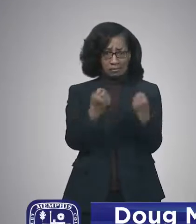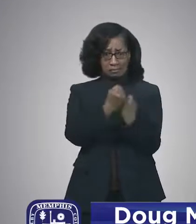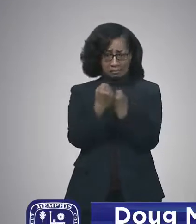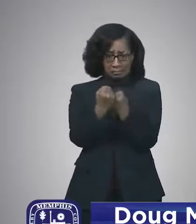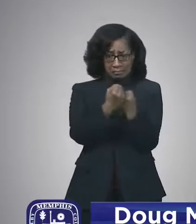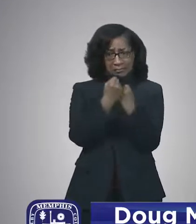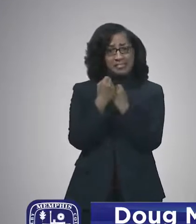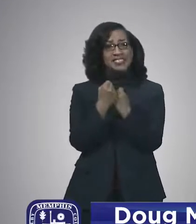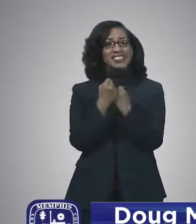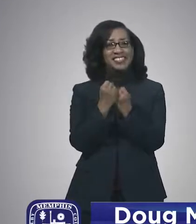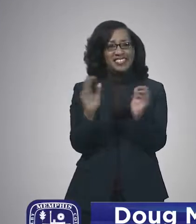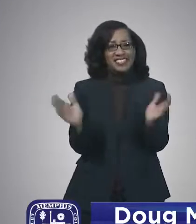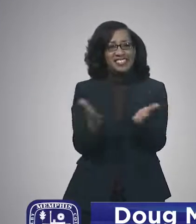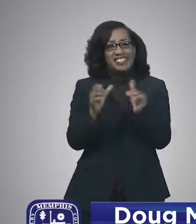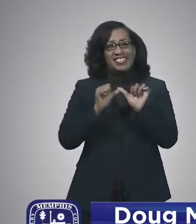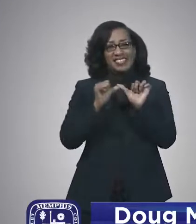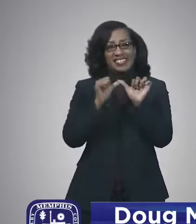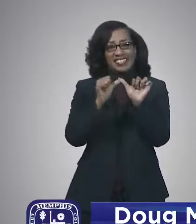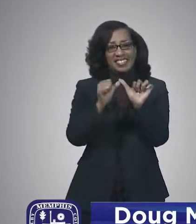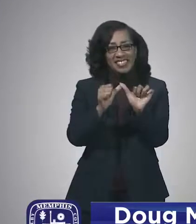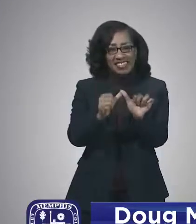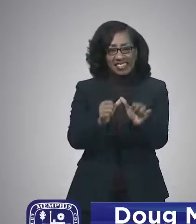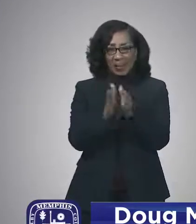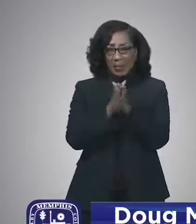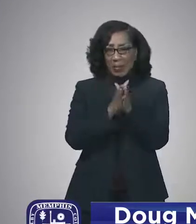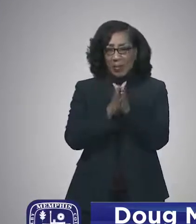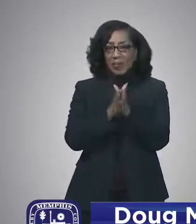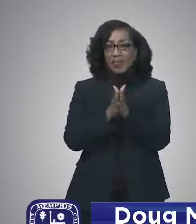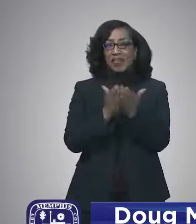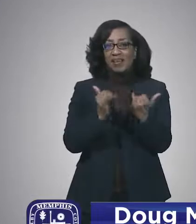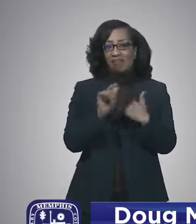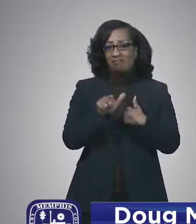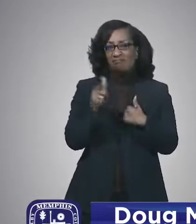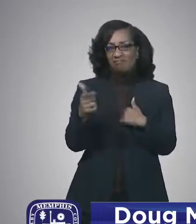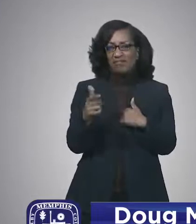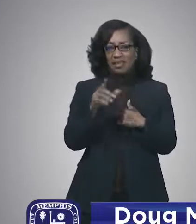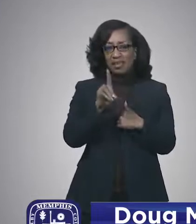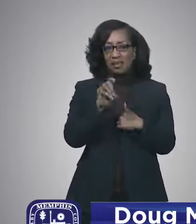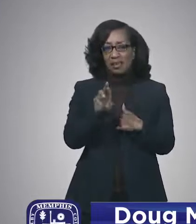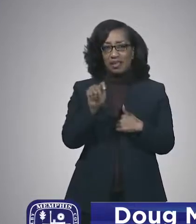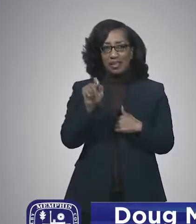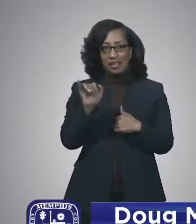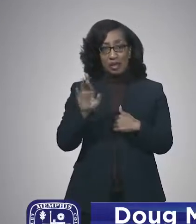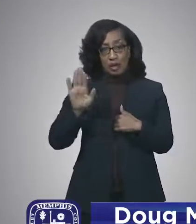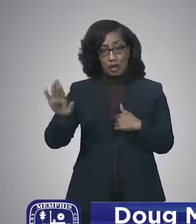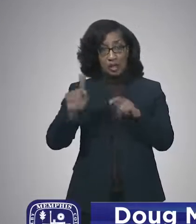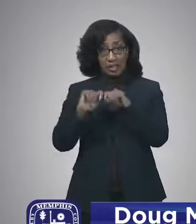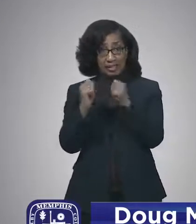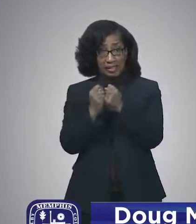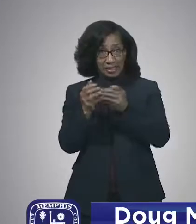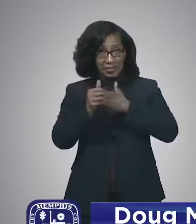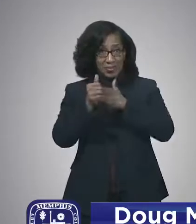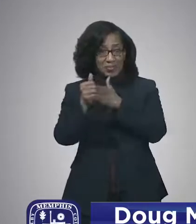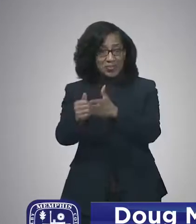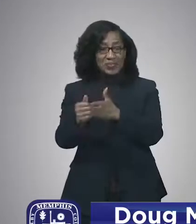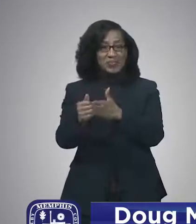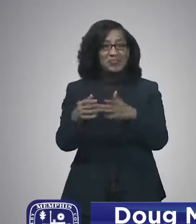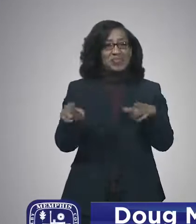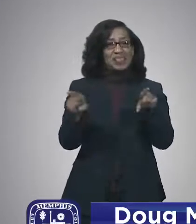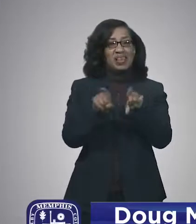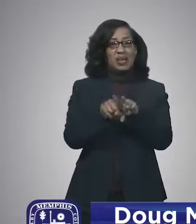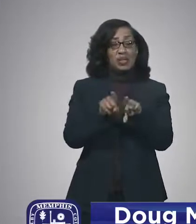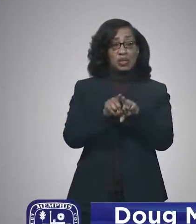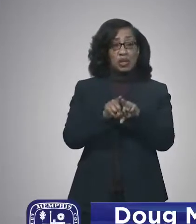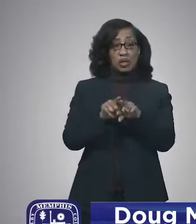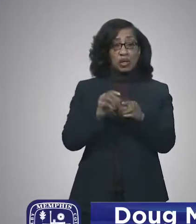with that momentum as Dr. Taylor and her team lead us from the front. Um, I'm also especially proud of the students